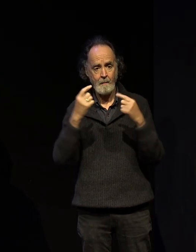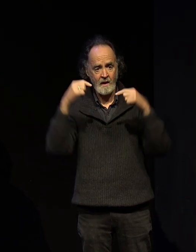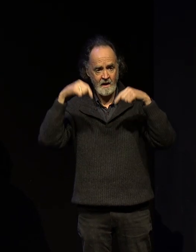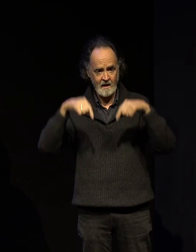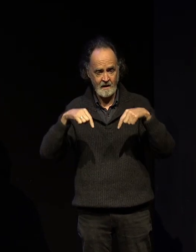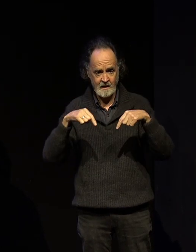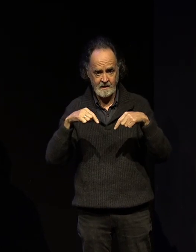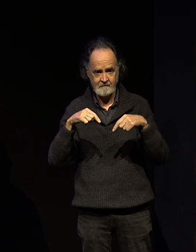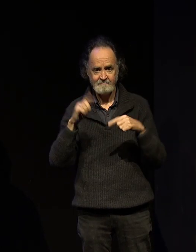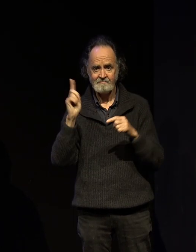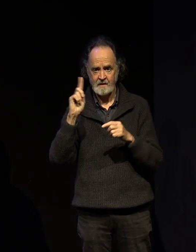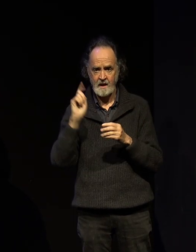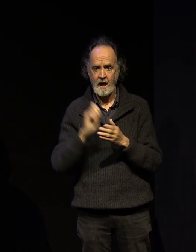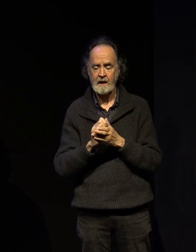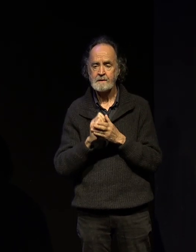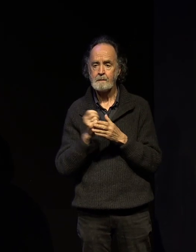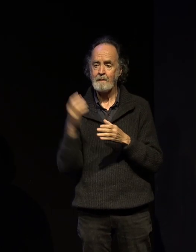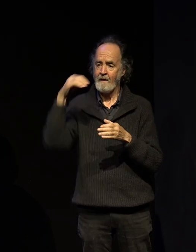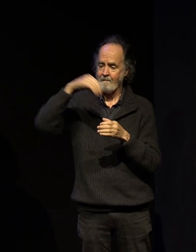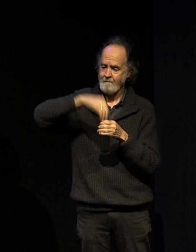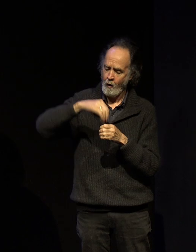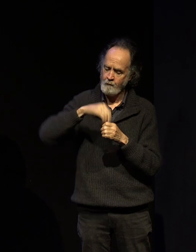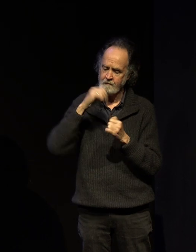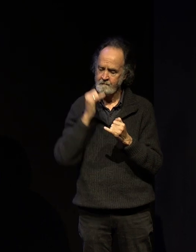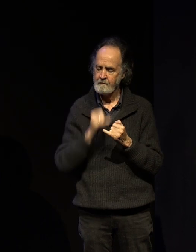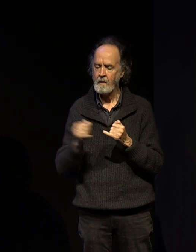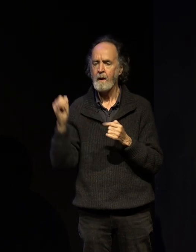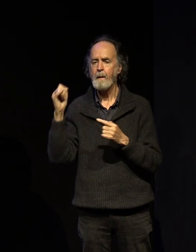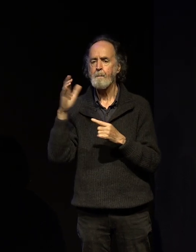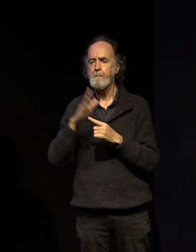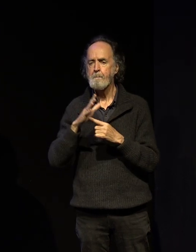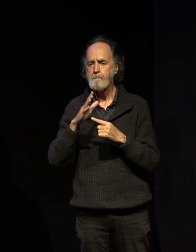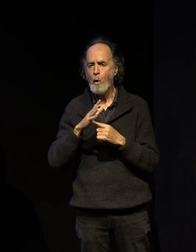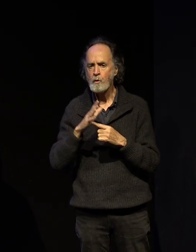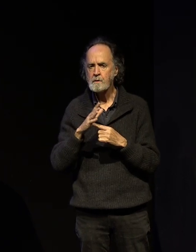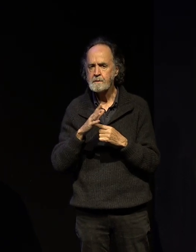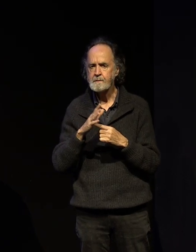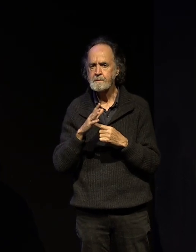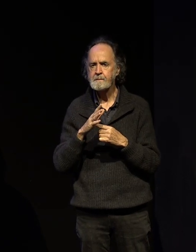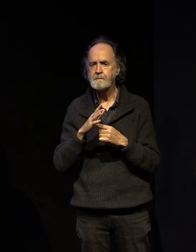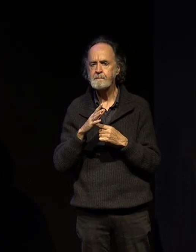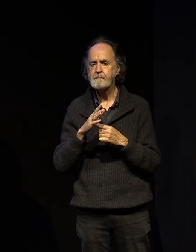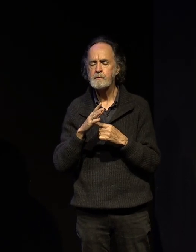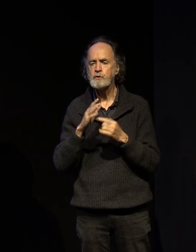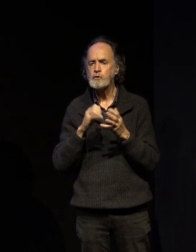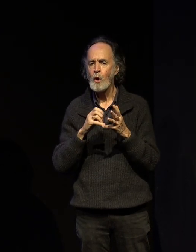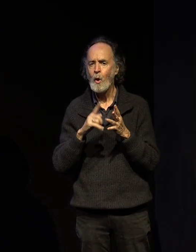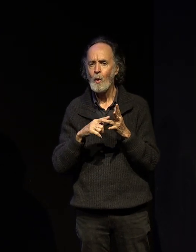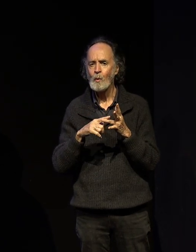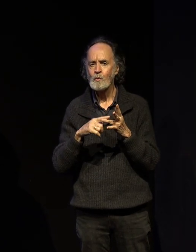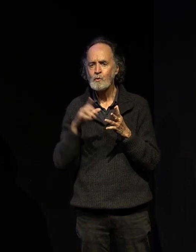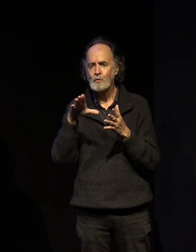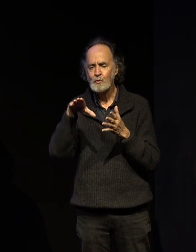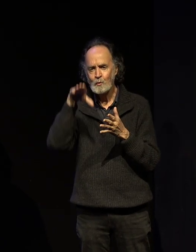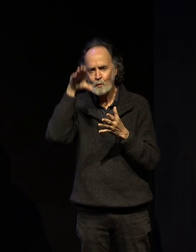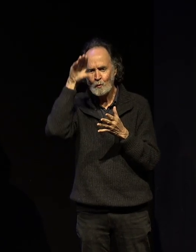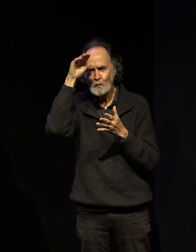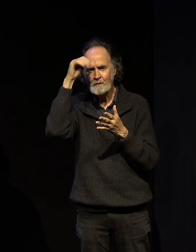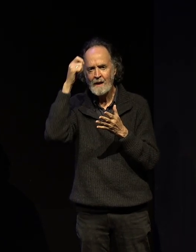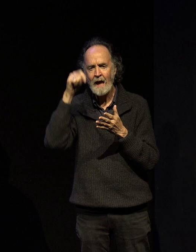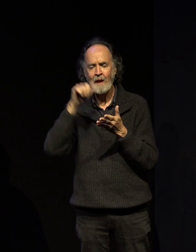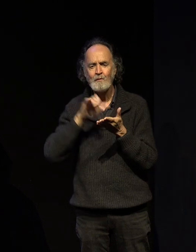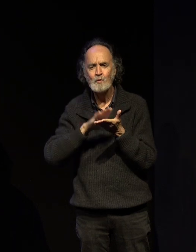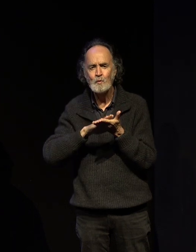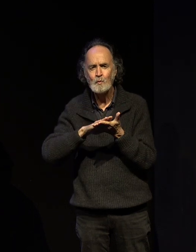tonight and engage with what's a very important step in terms of the smooth transition from year 10 or year